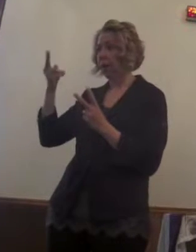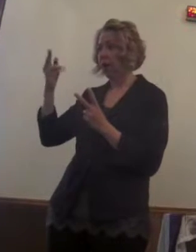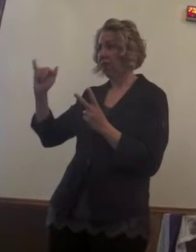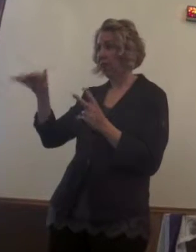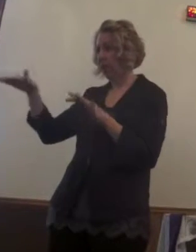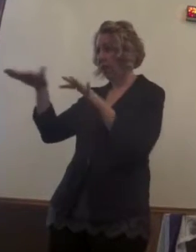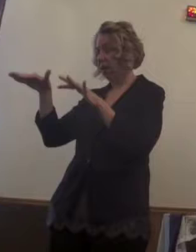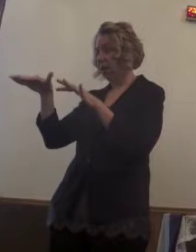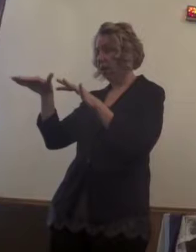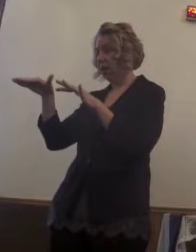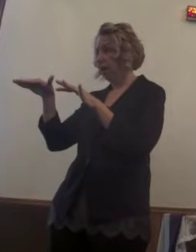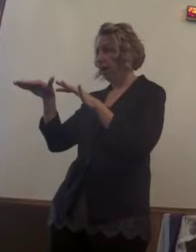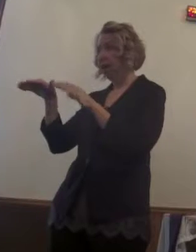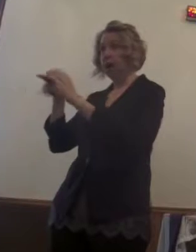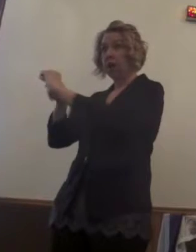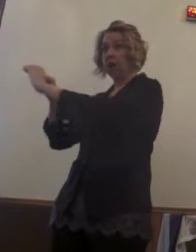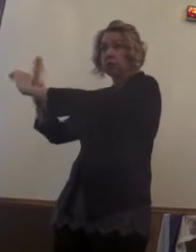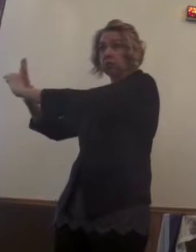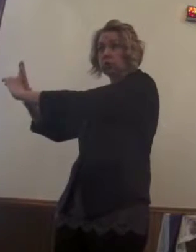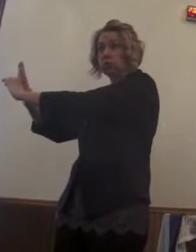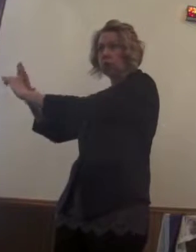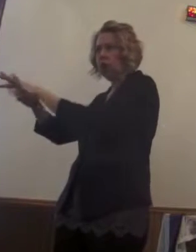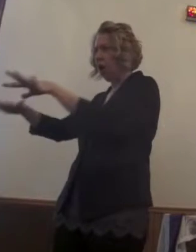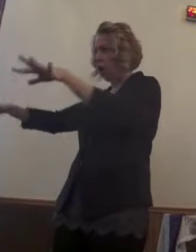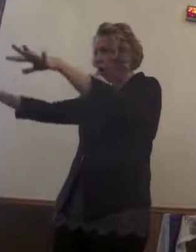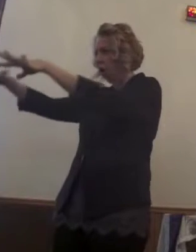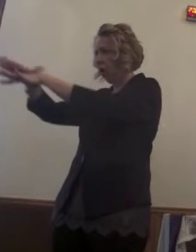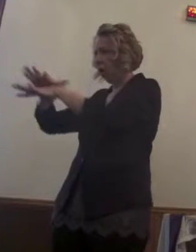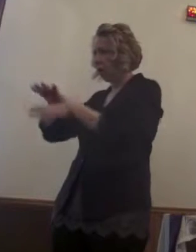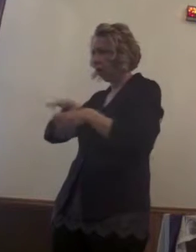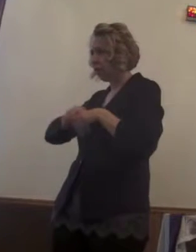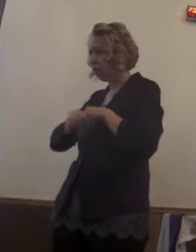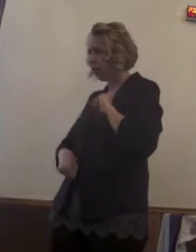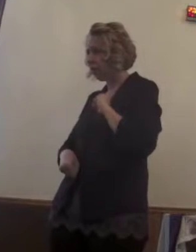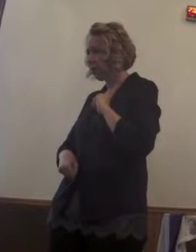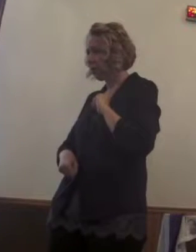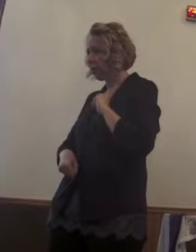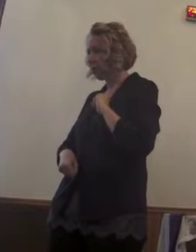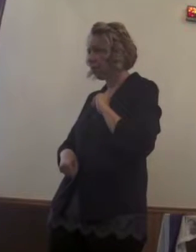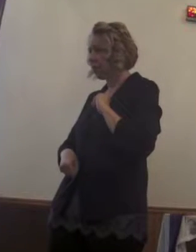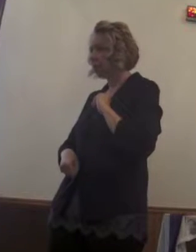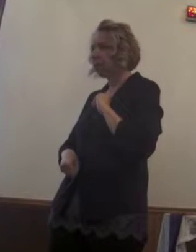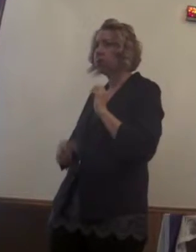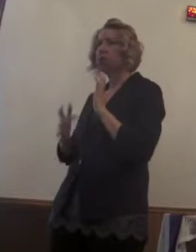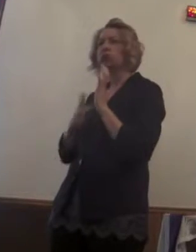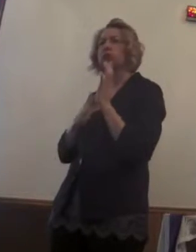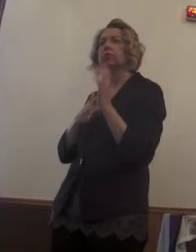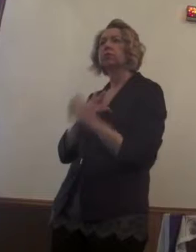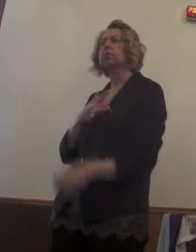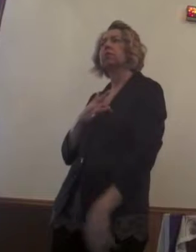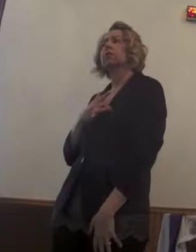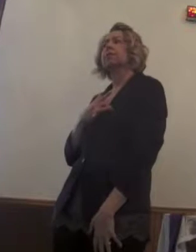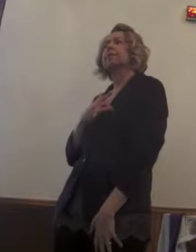only Lazarus being in that tomb, but everyone else around him who was mourning that loss of Lazarus that day.